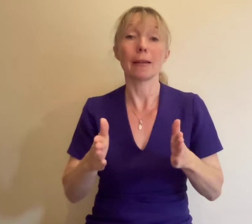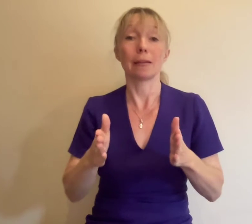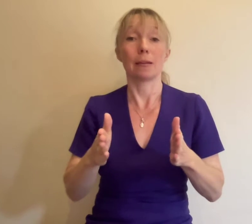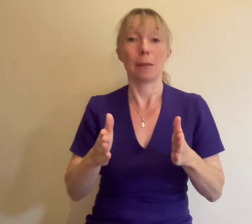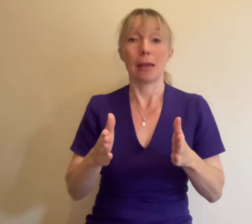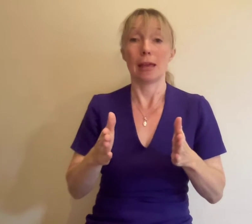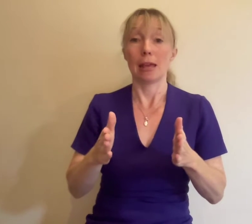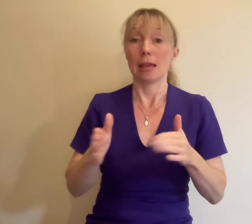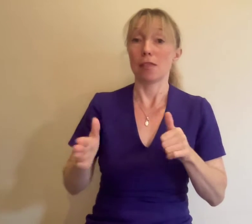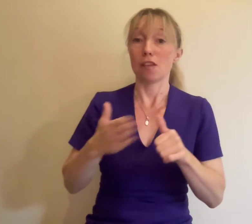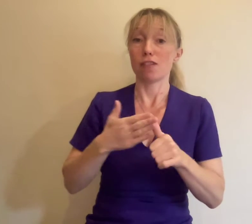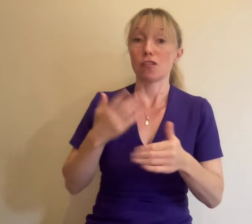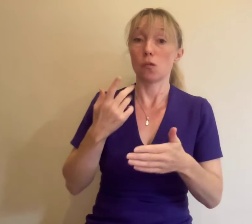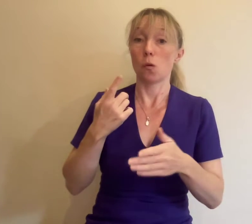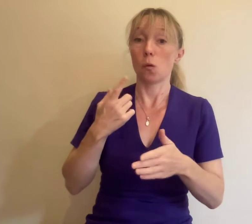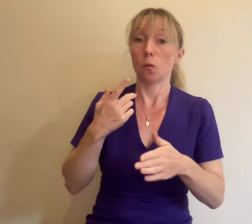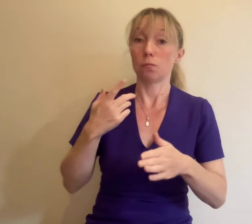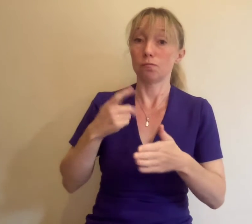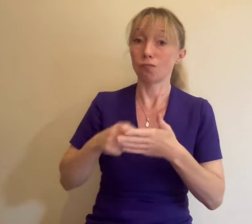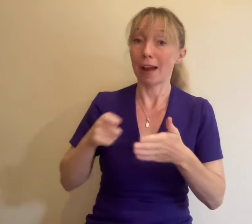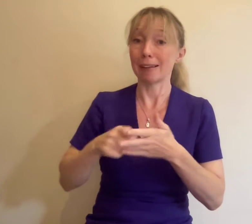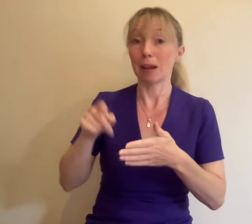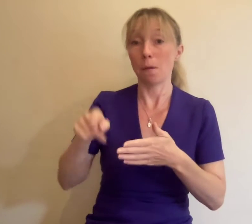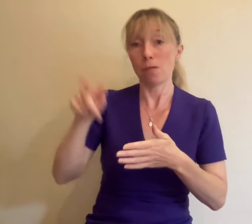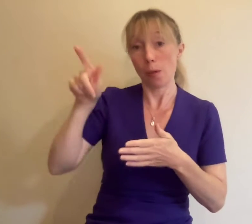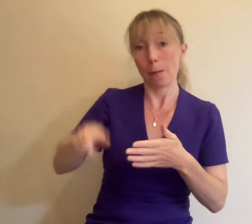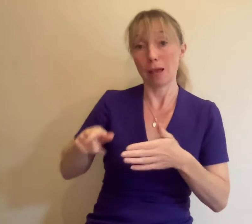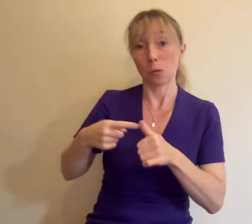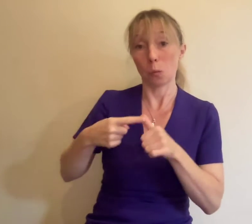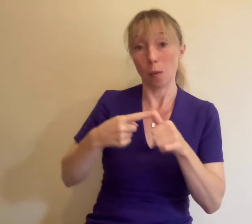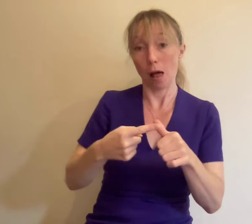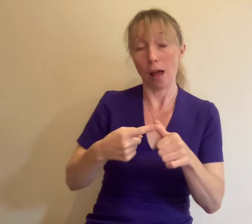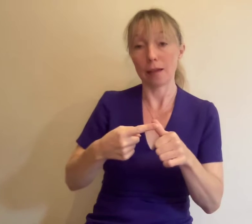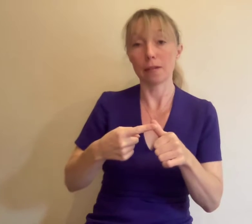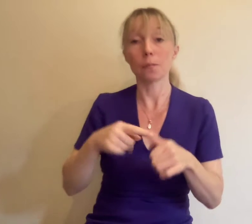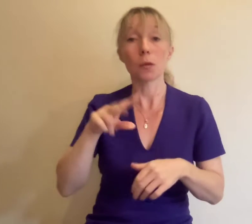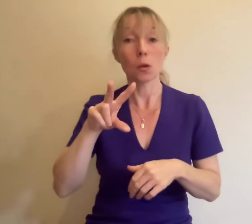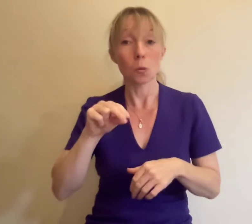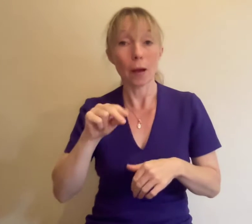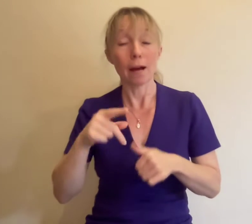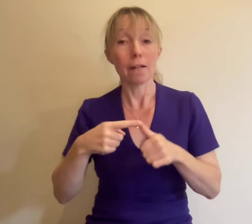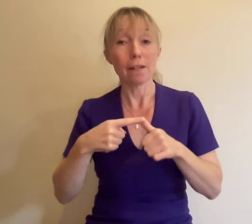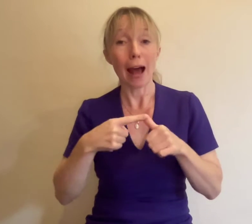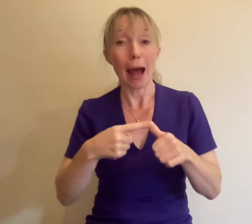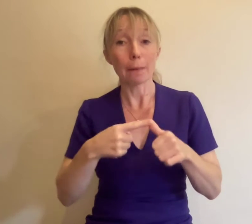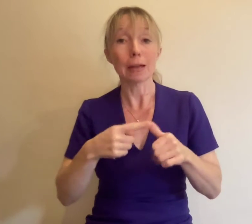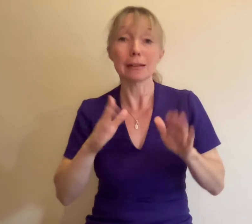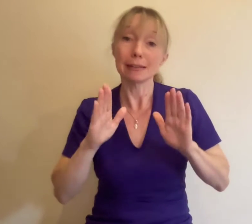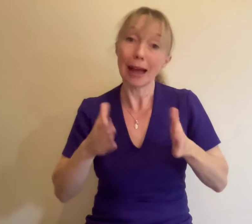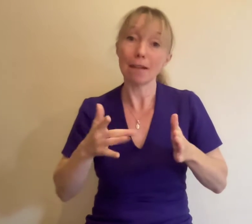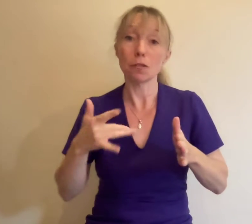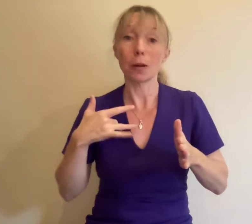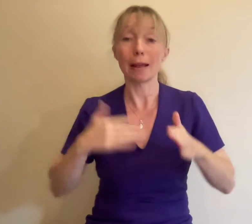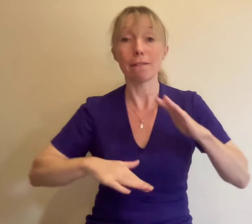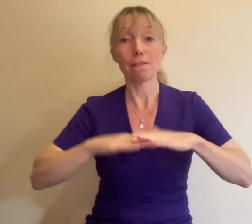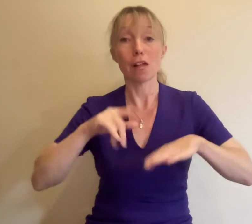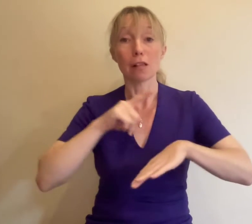work of the applicant 12. Applicants must be living full-time in London at the point of application